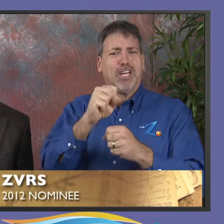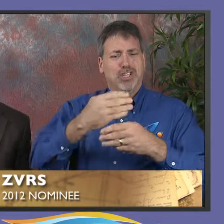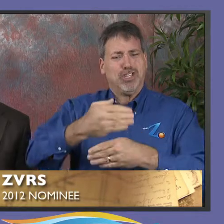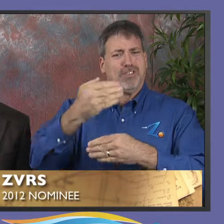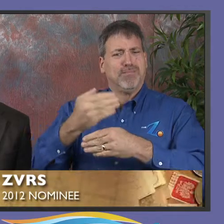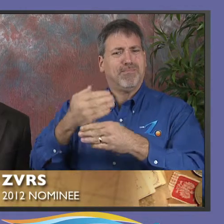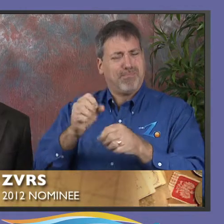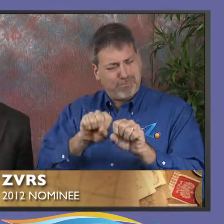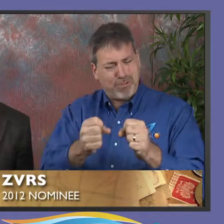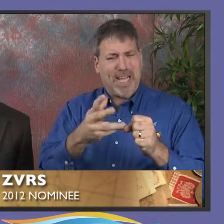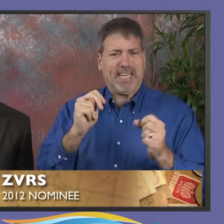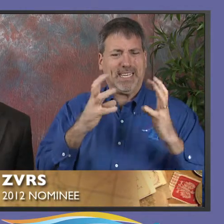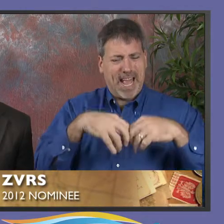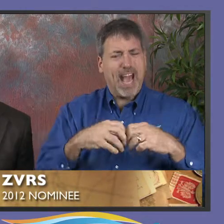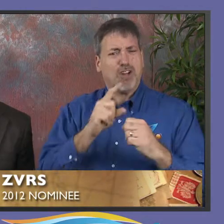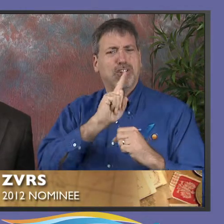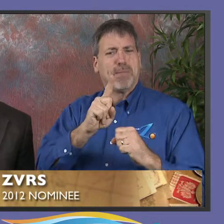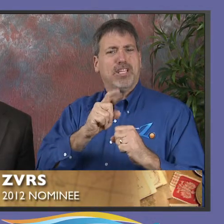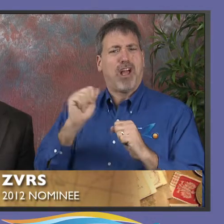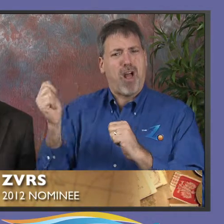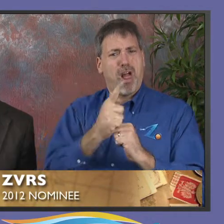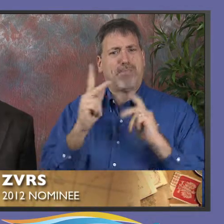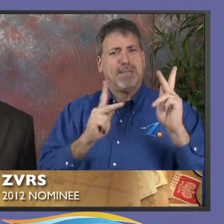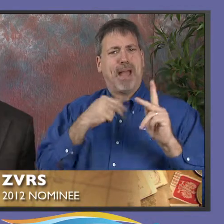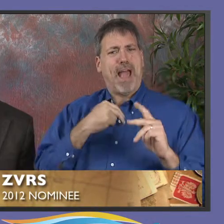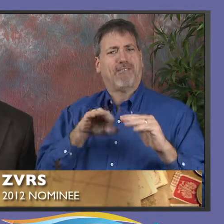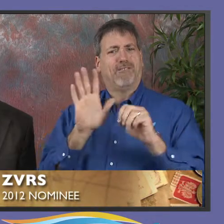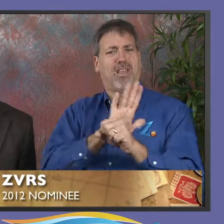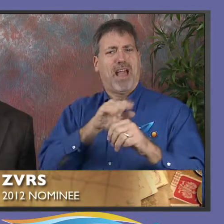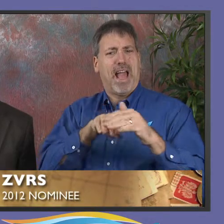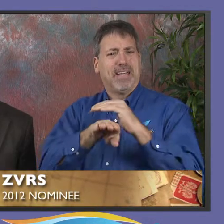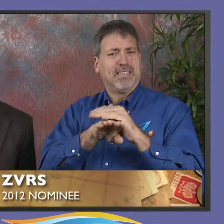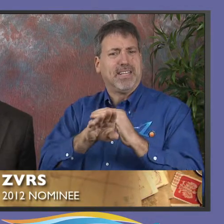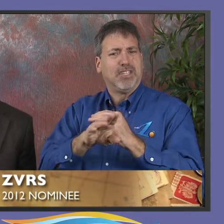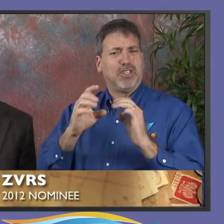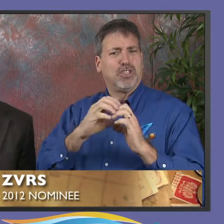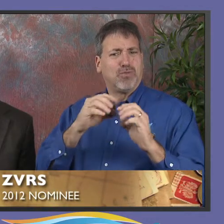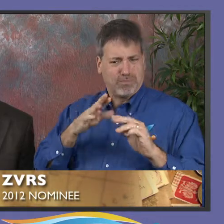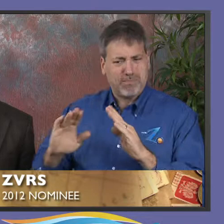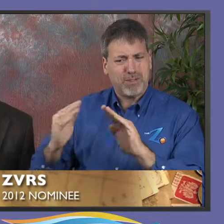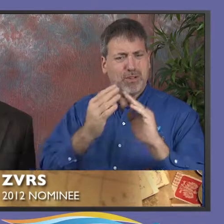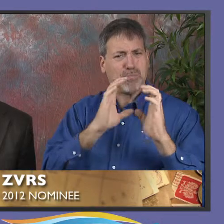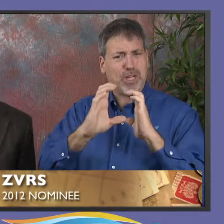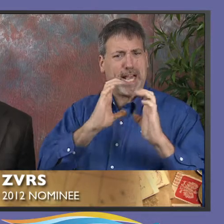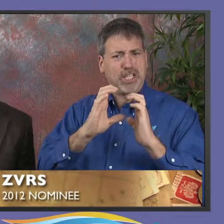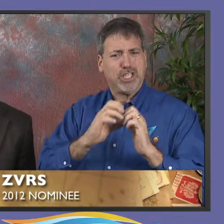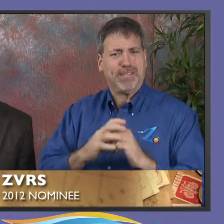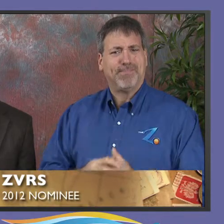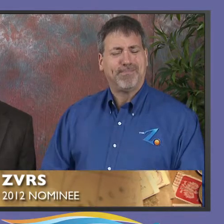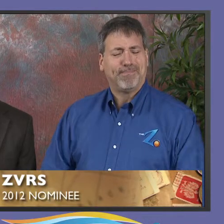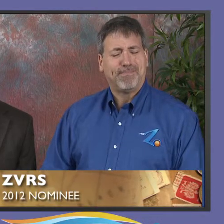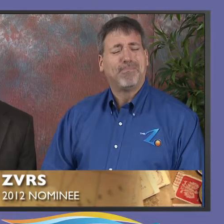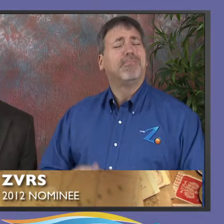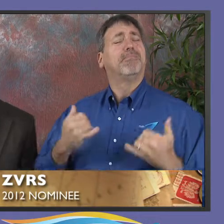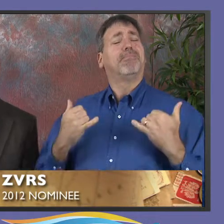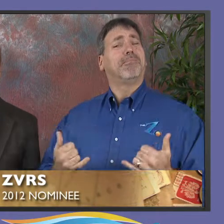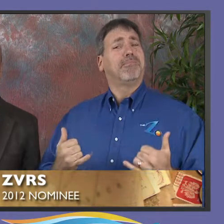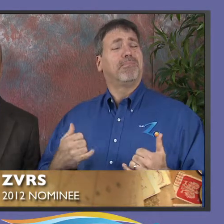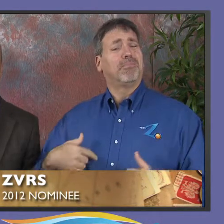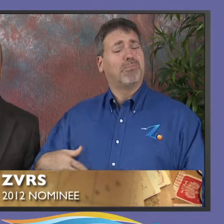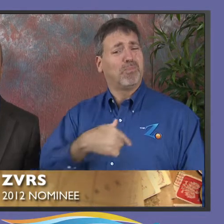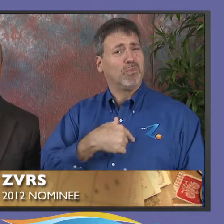and breaking down barriers to make sure that all people have full access to communication.